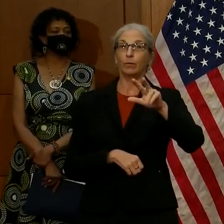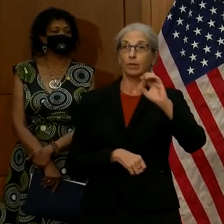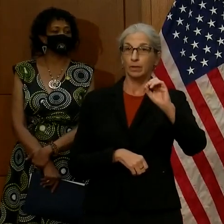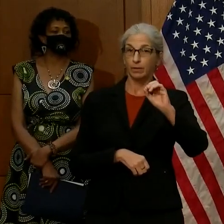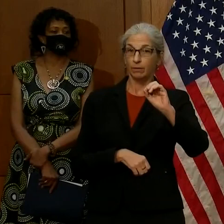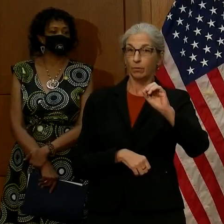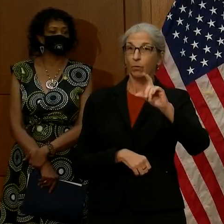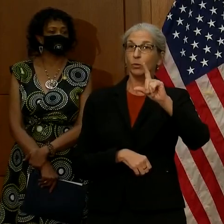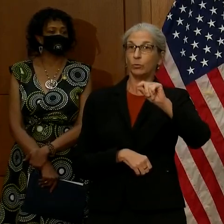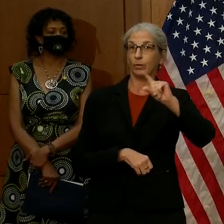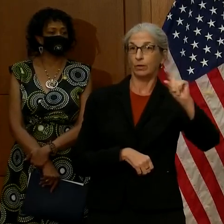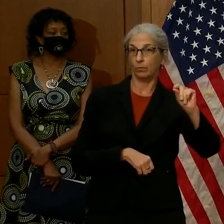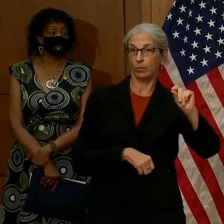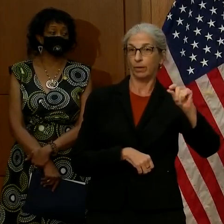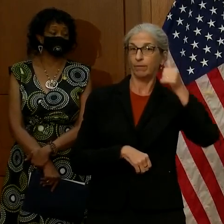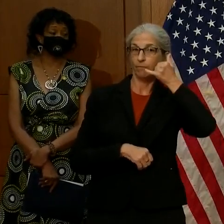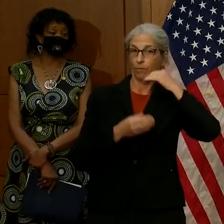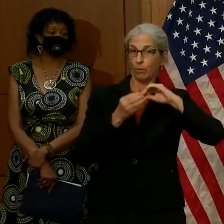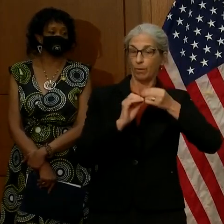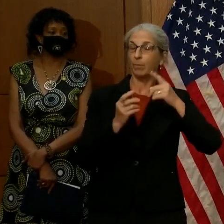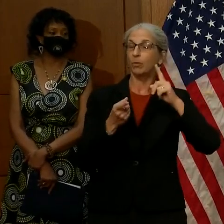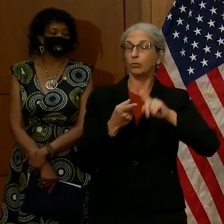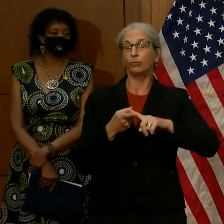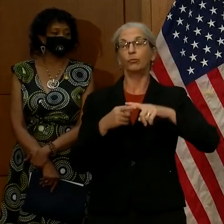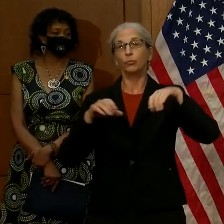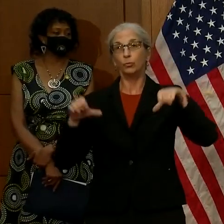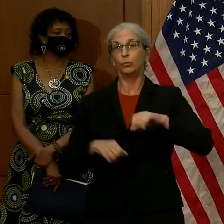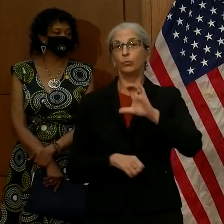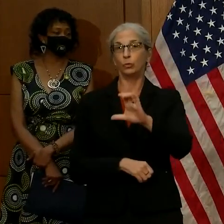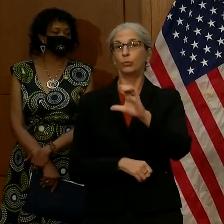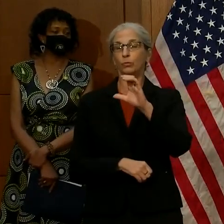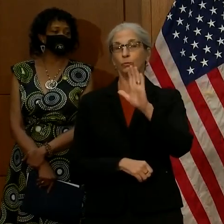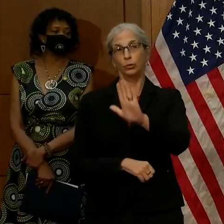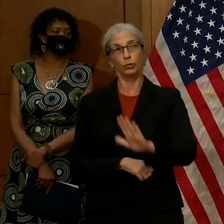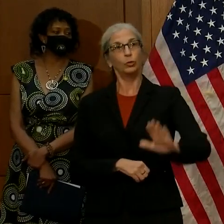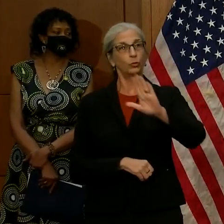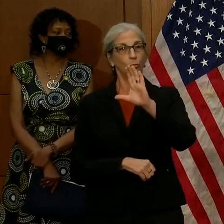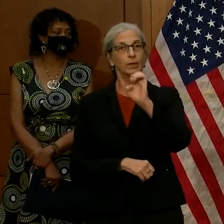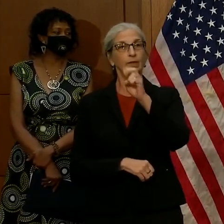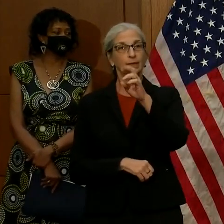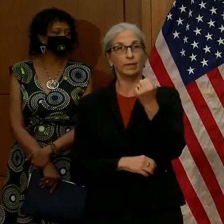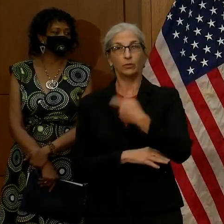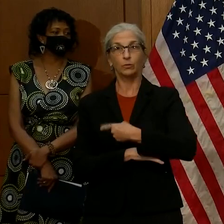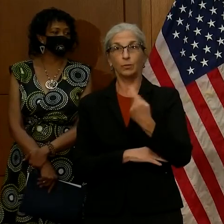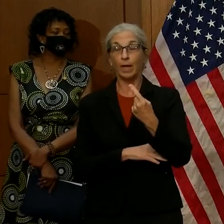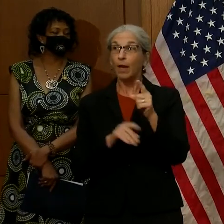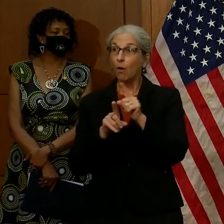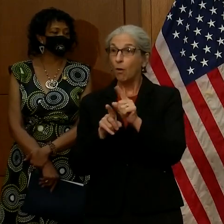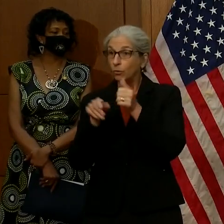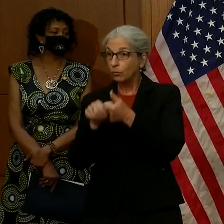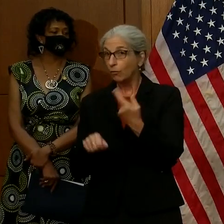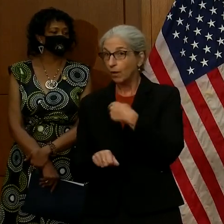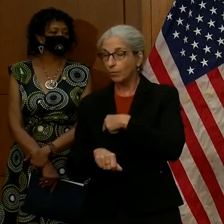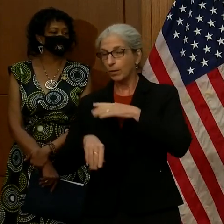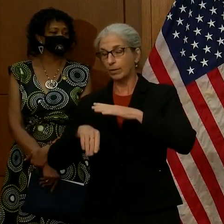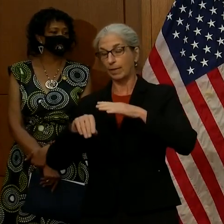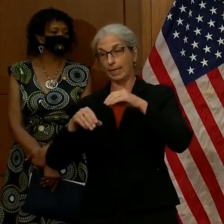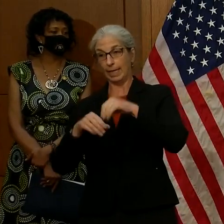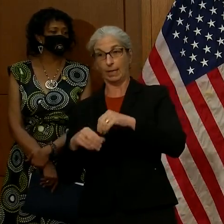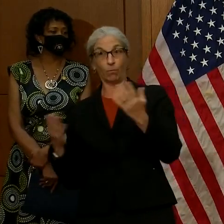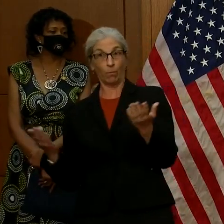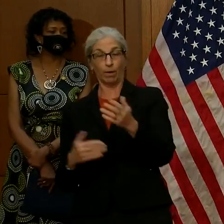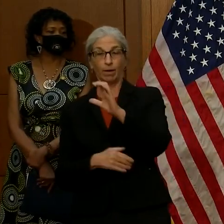-2020 to complete your census today. And follow us at Count on Virginia for more information